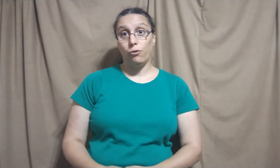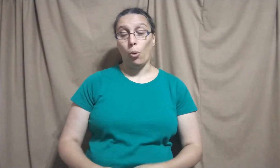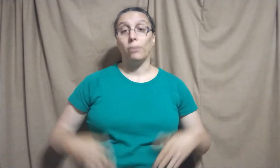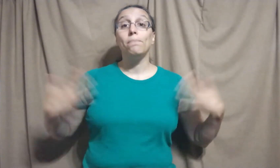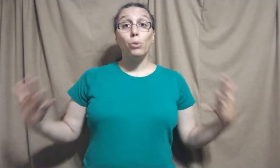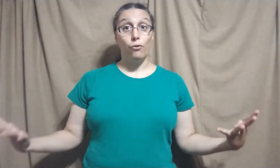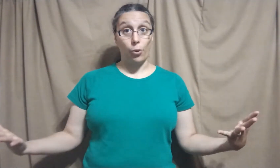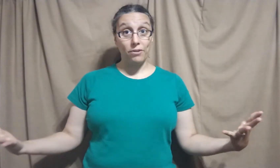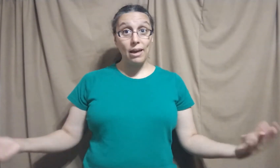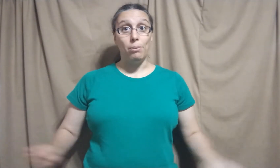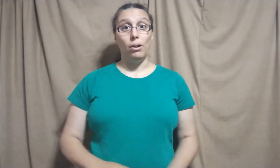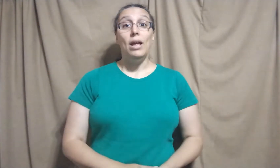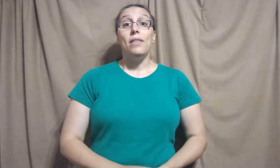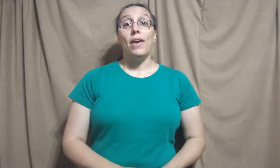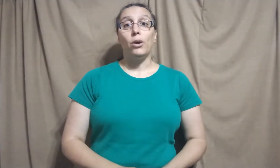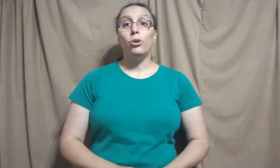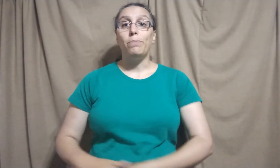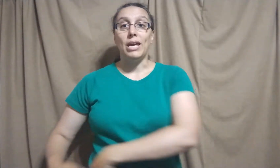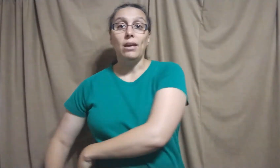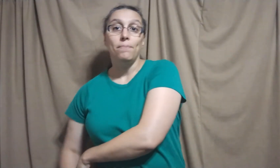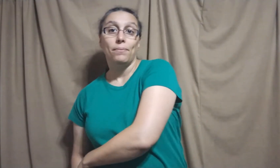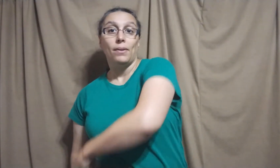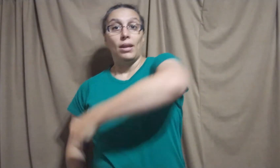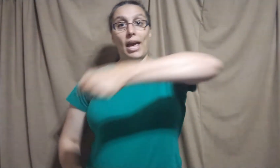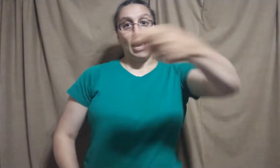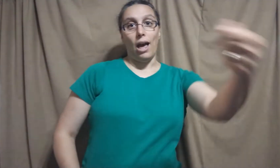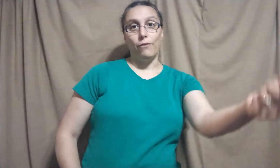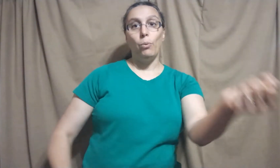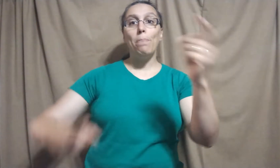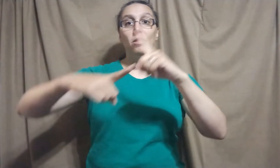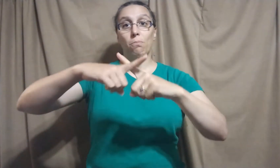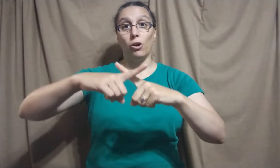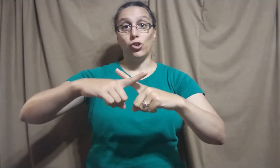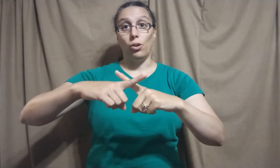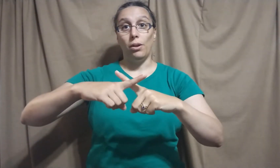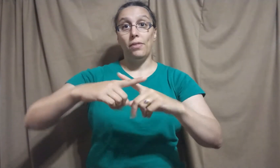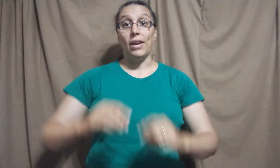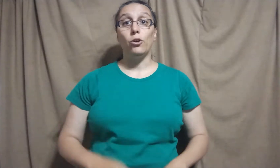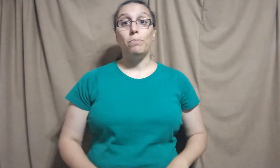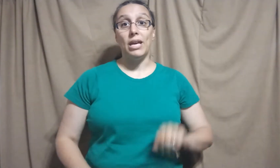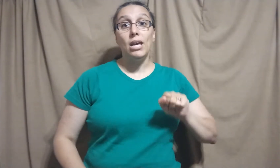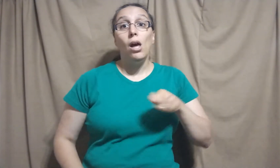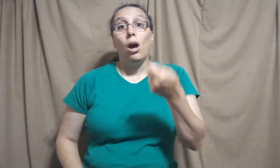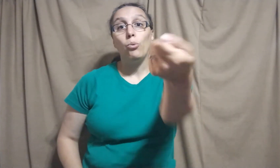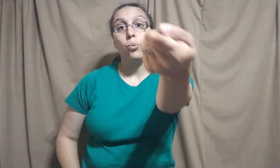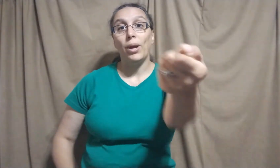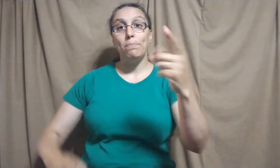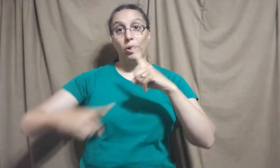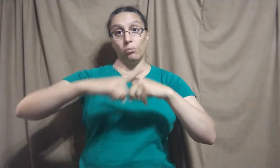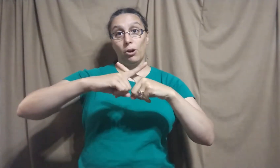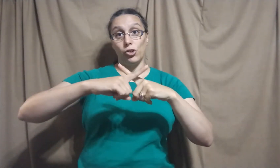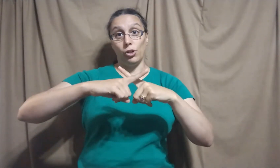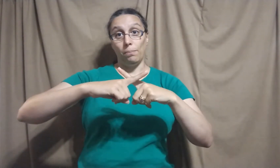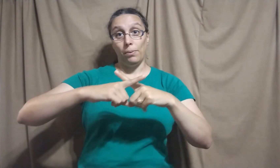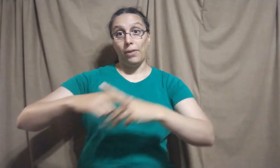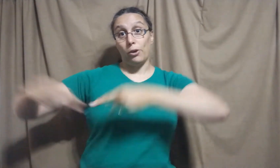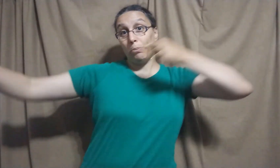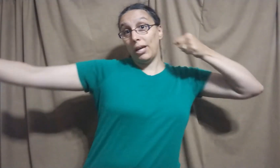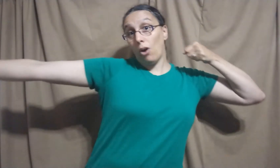for. For example, they could be a heavy weapons marshal. They could be a rapier marshal. They could be an